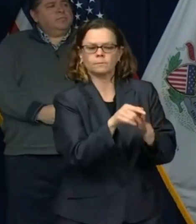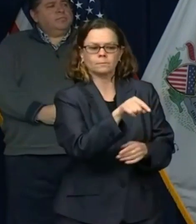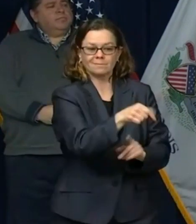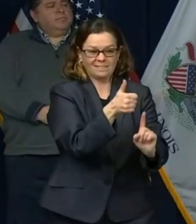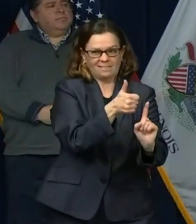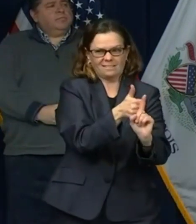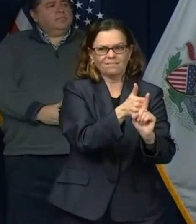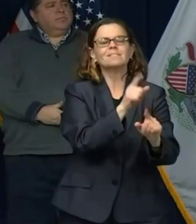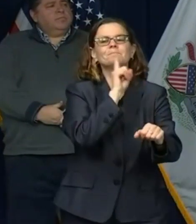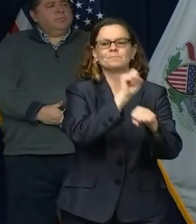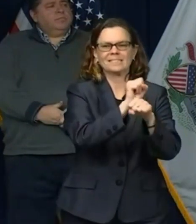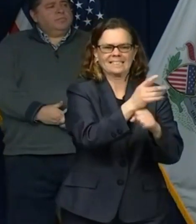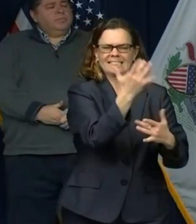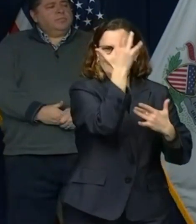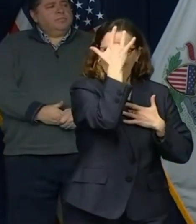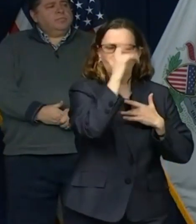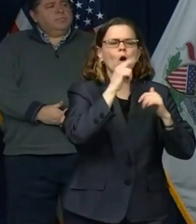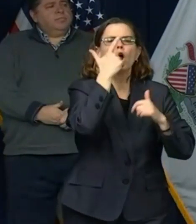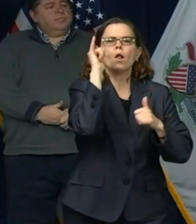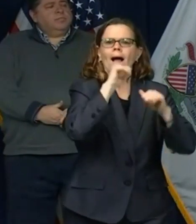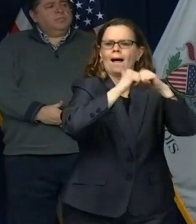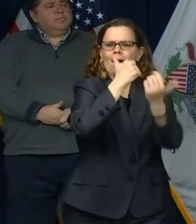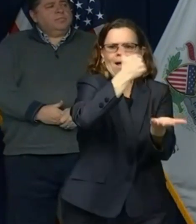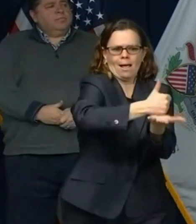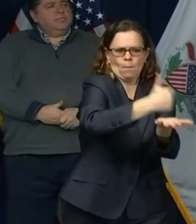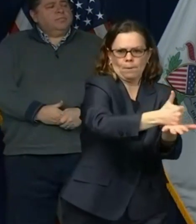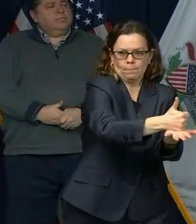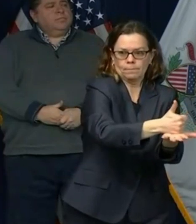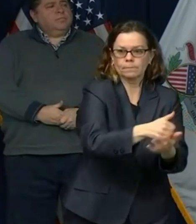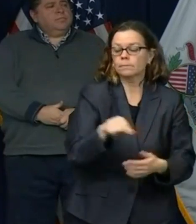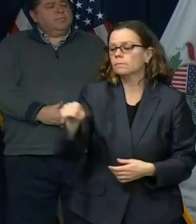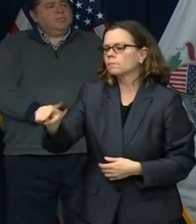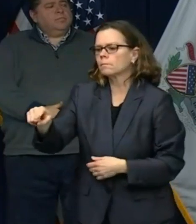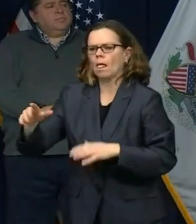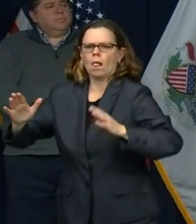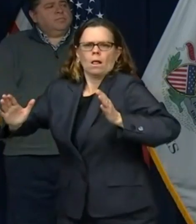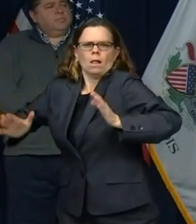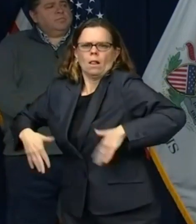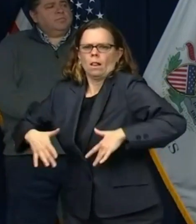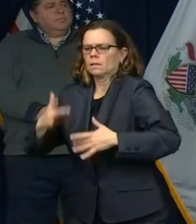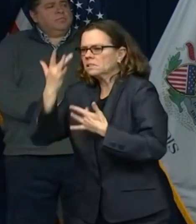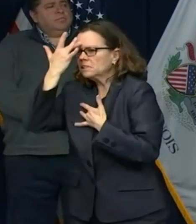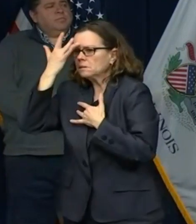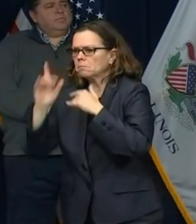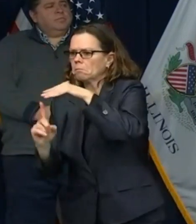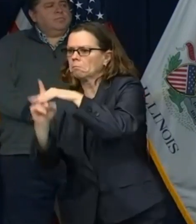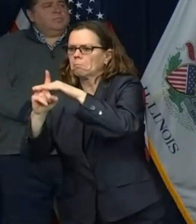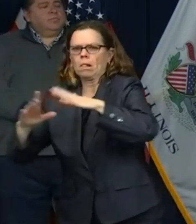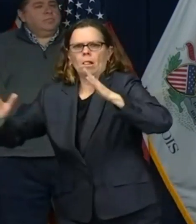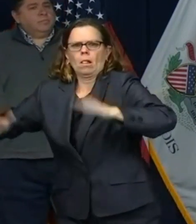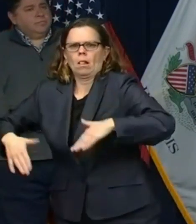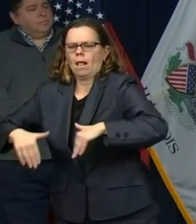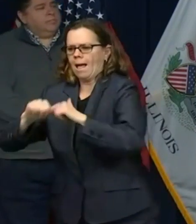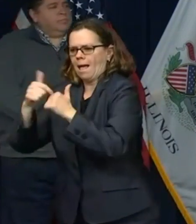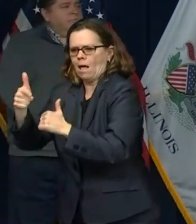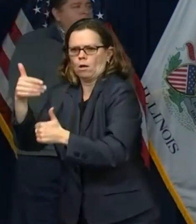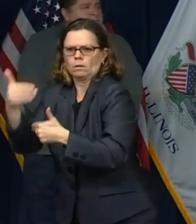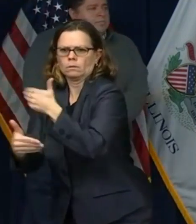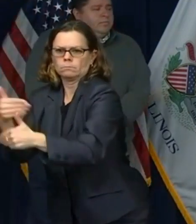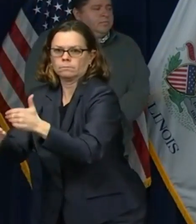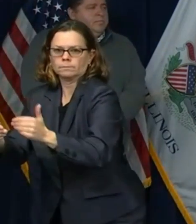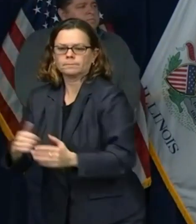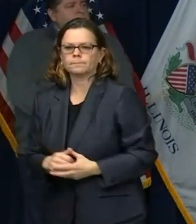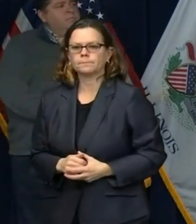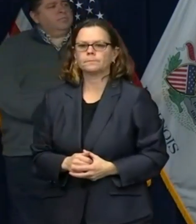approach for facilities that didn't have a case was to find locales that had widespread community